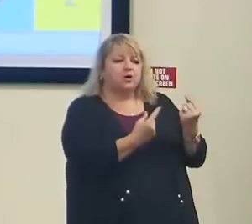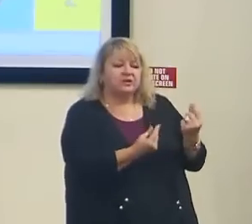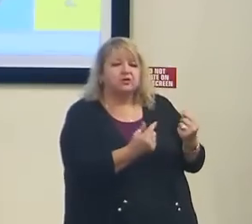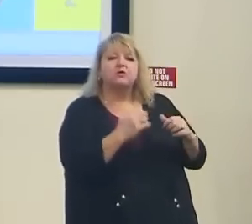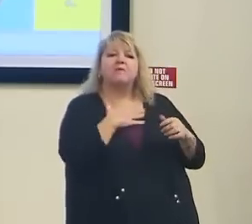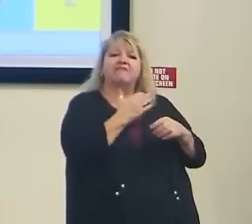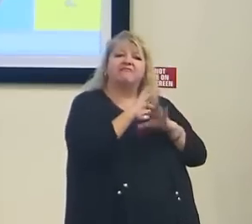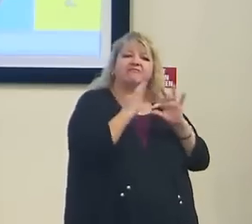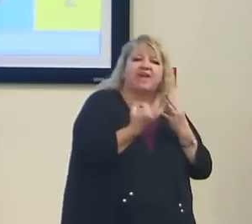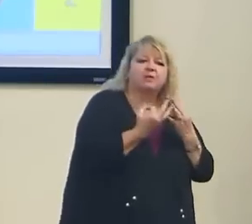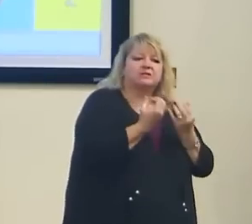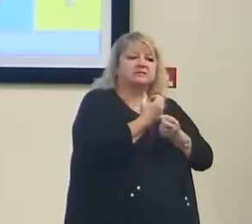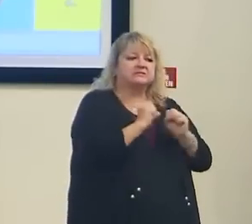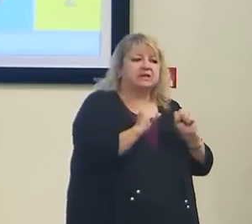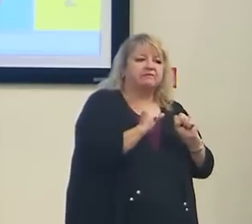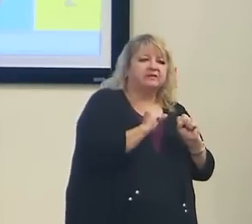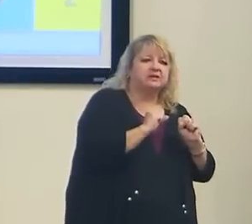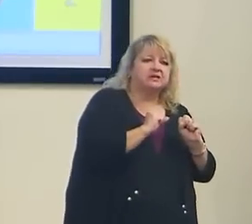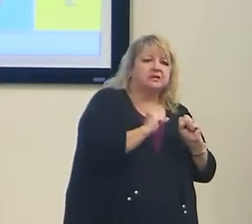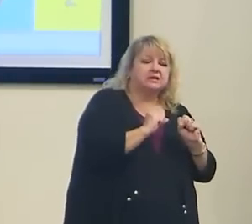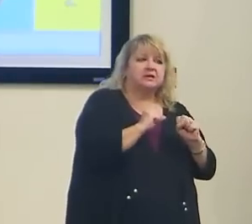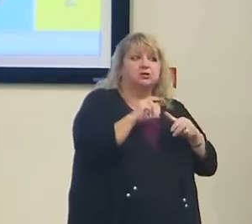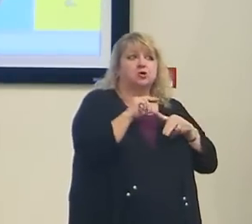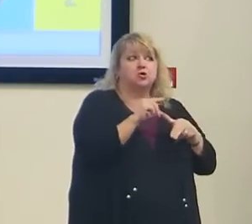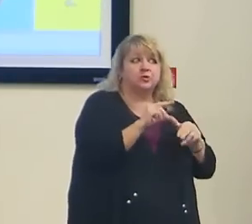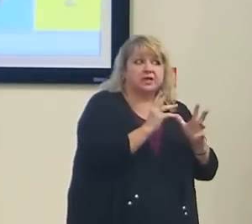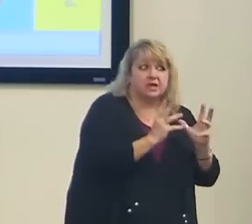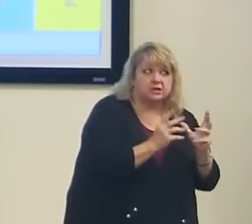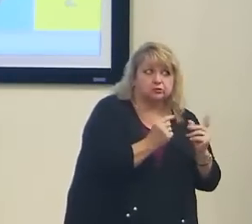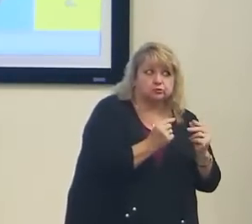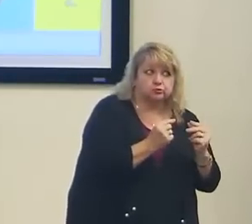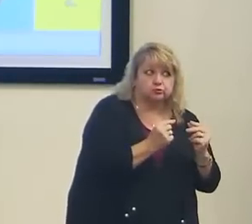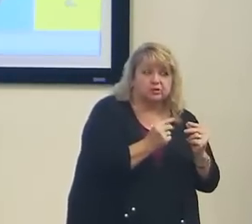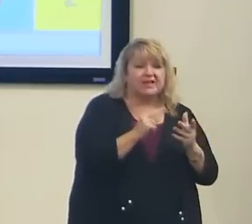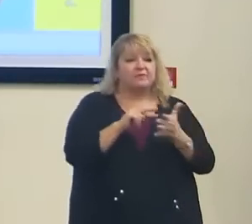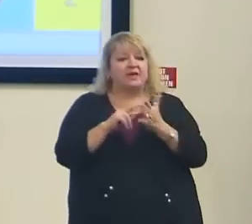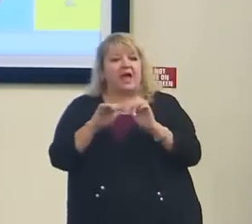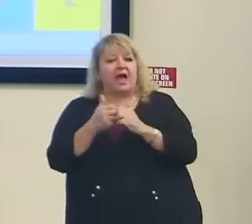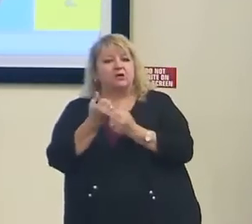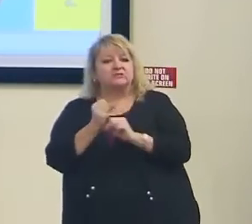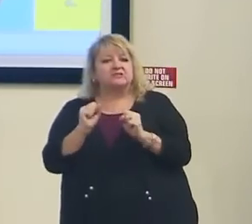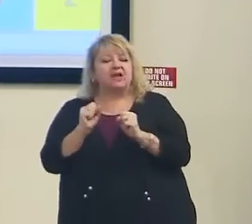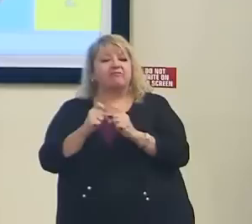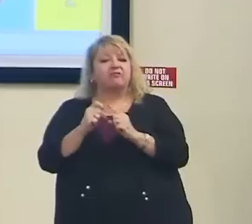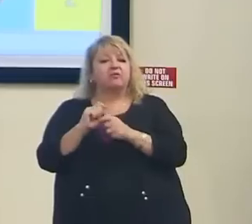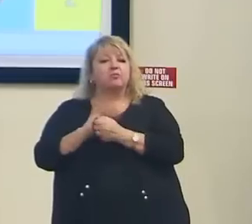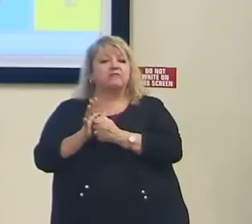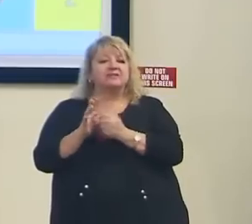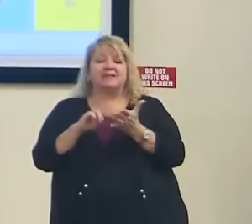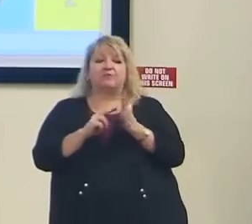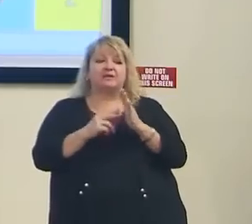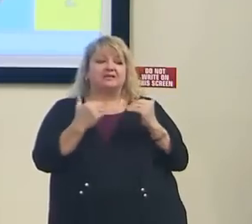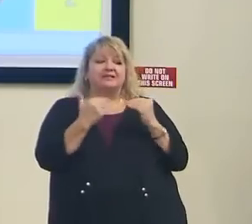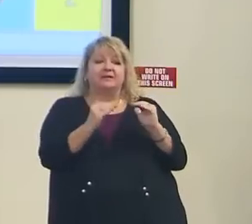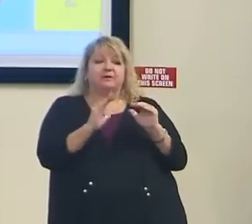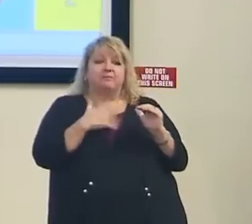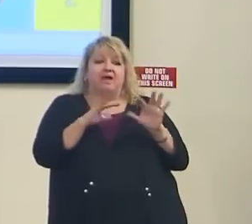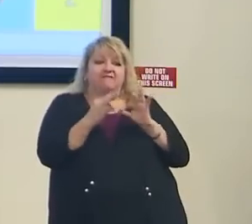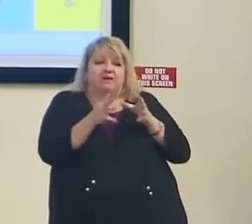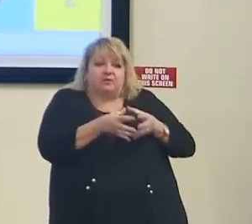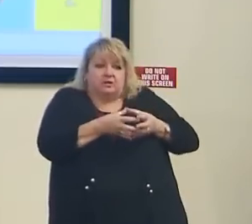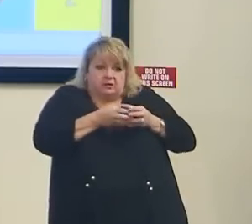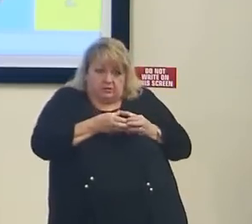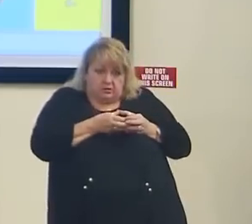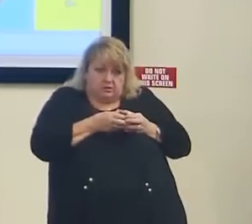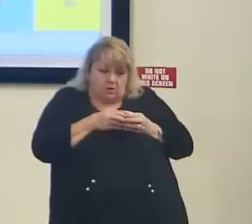family safe from COVID. In most circumstances, that's going to mean limiting themselves to their family unit